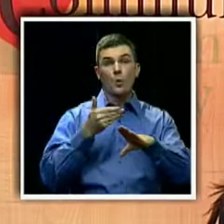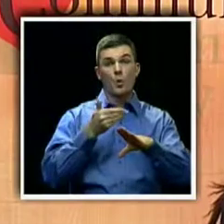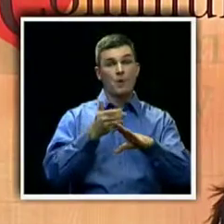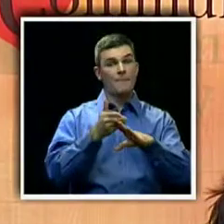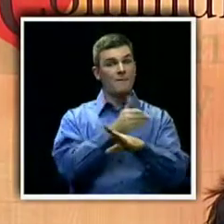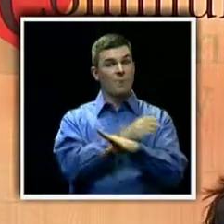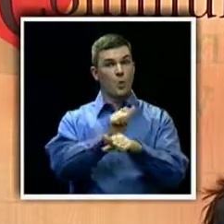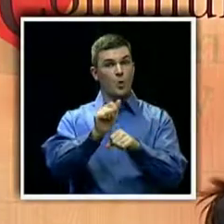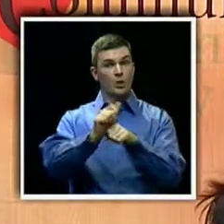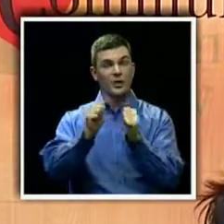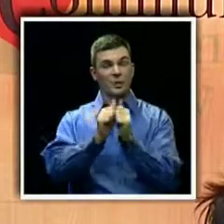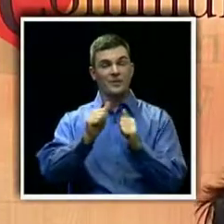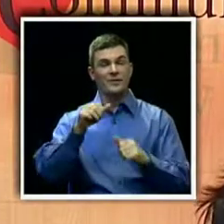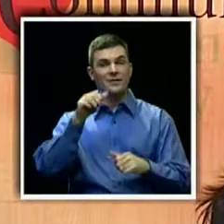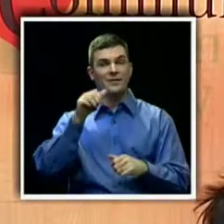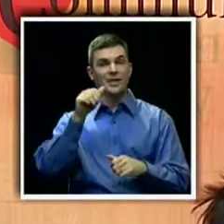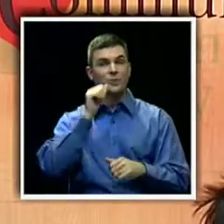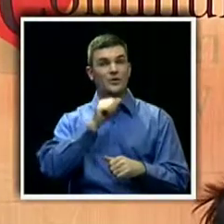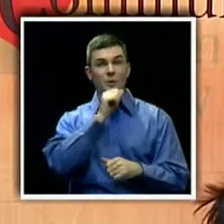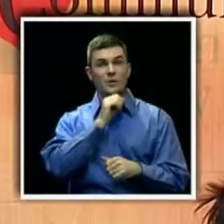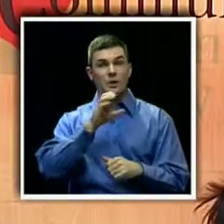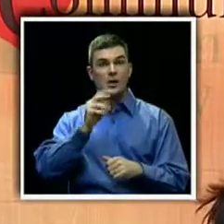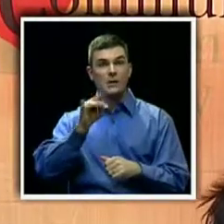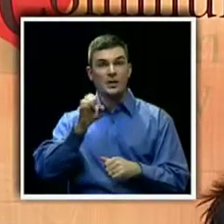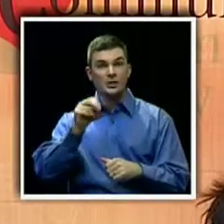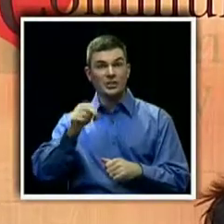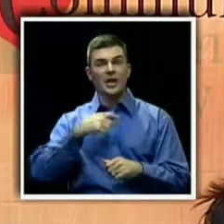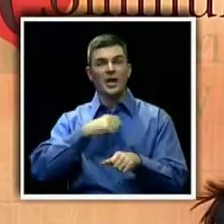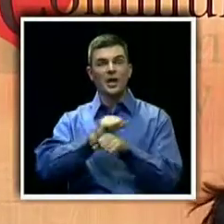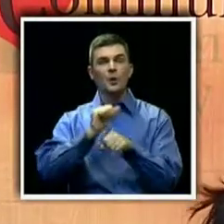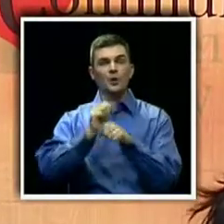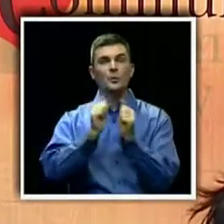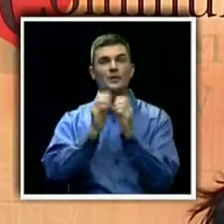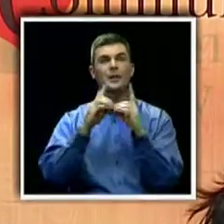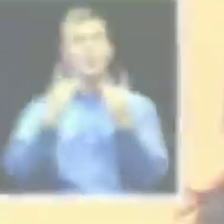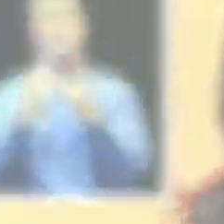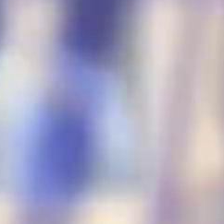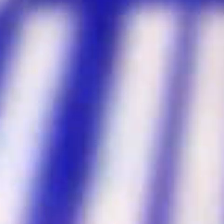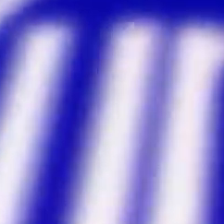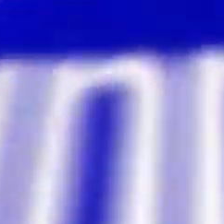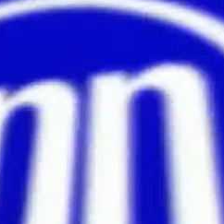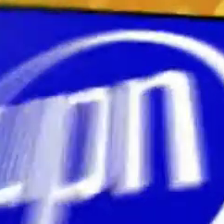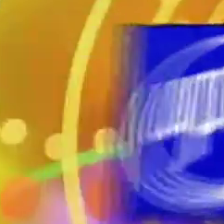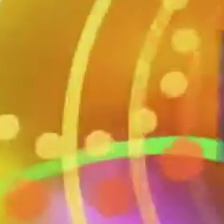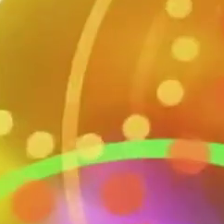with the Arizona Commission, I was working with the Department of Weights and Measures, another state agency promoting them.